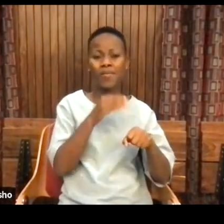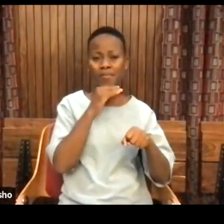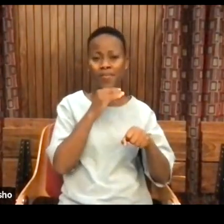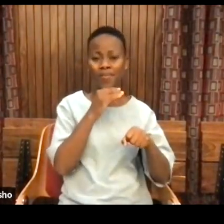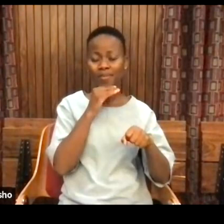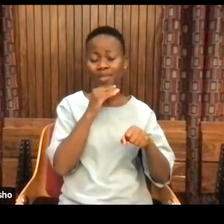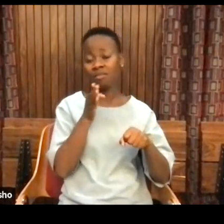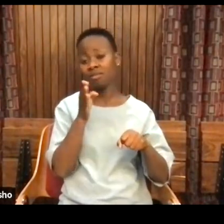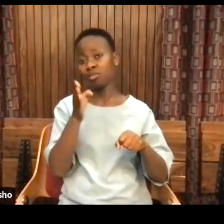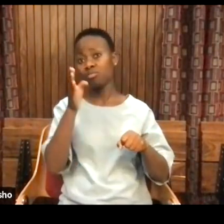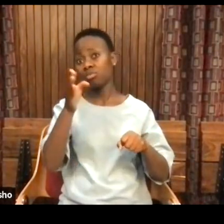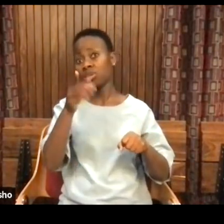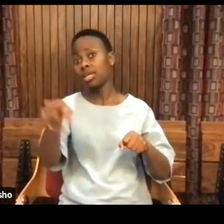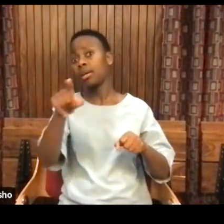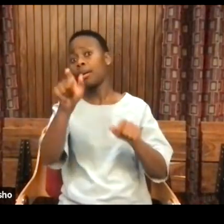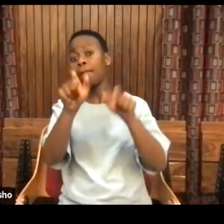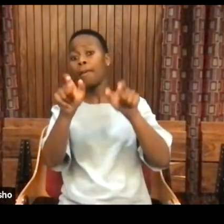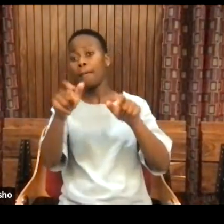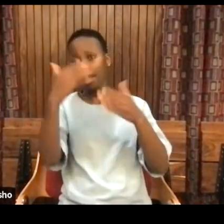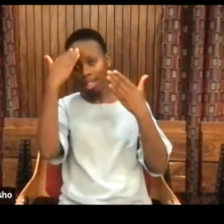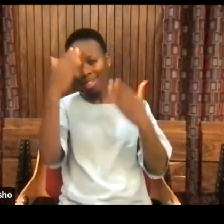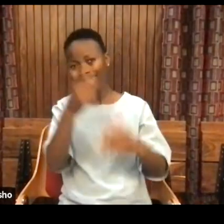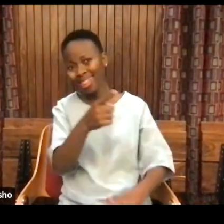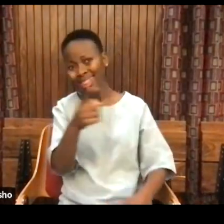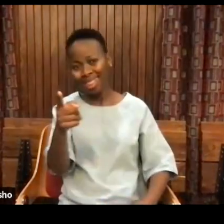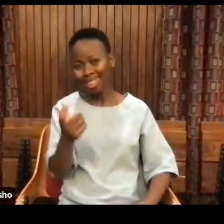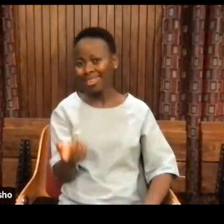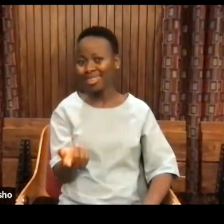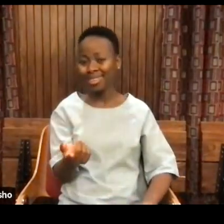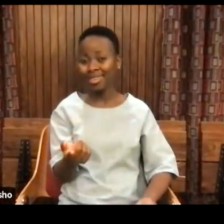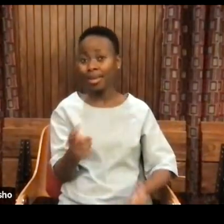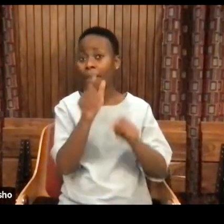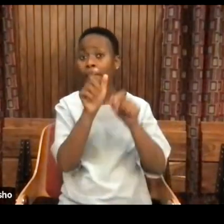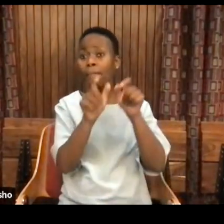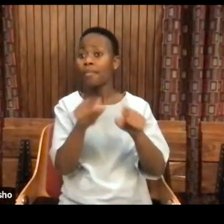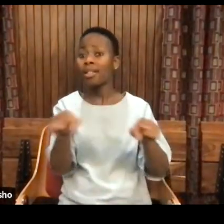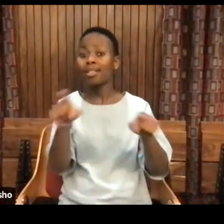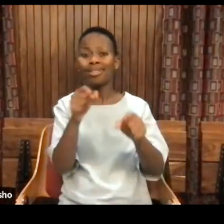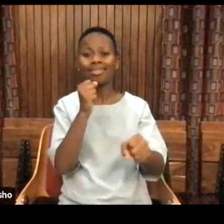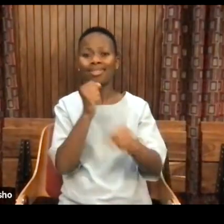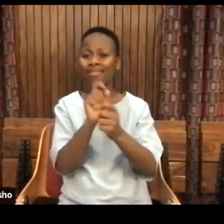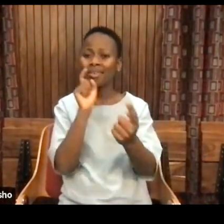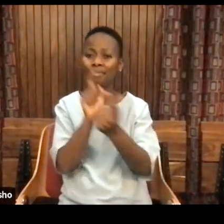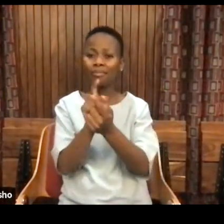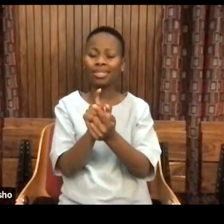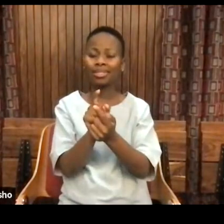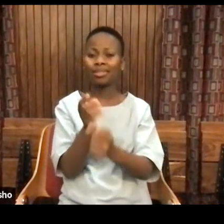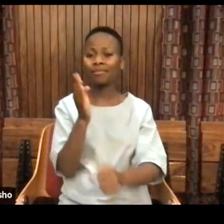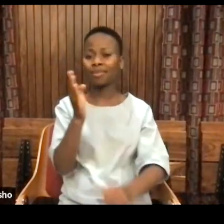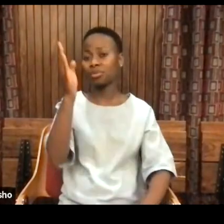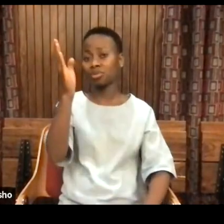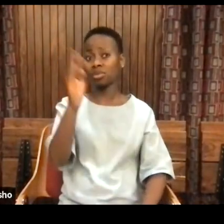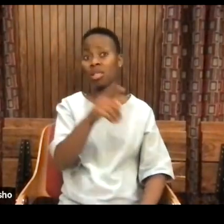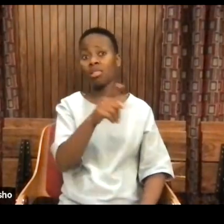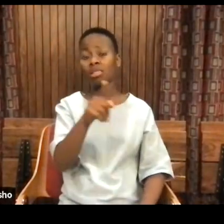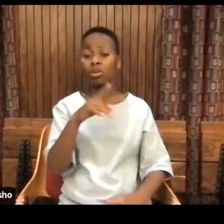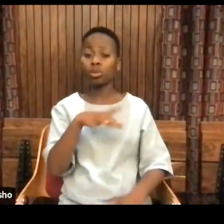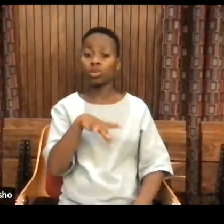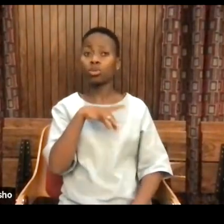whom we will never know, those who we will never meet, those anonymous souls